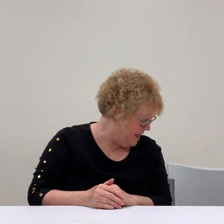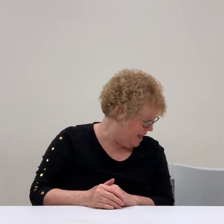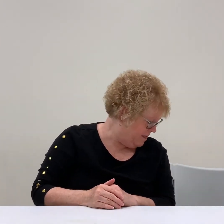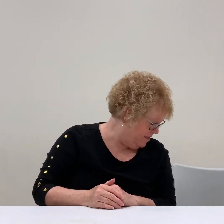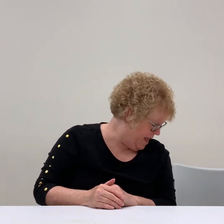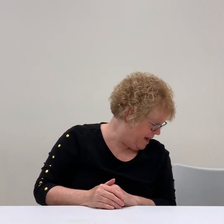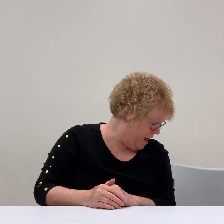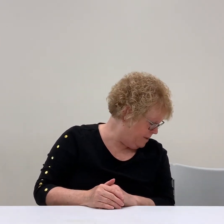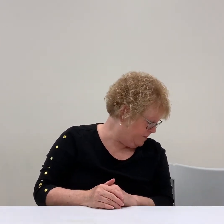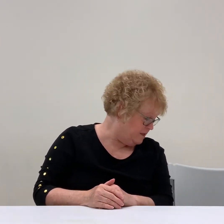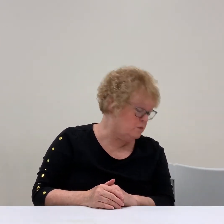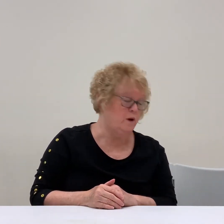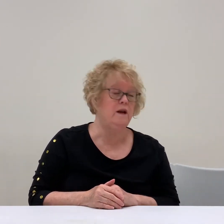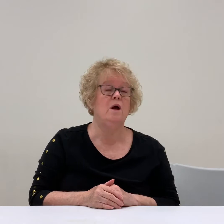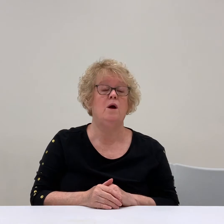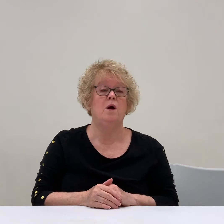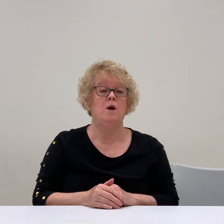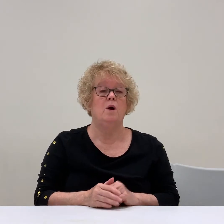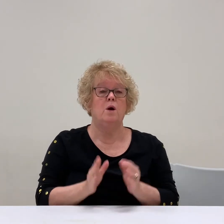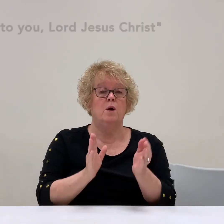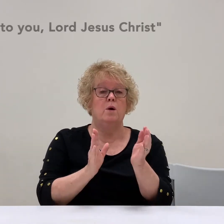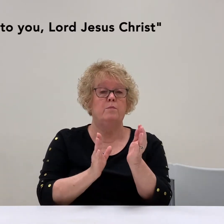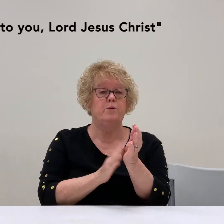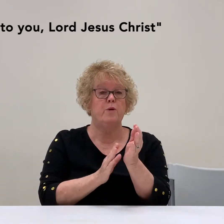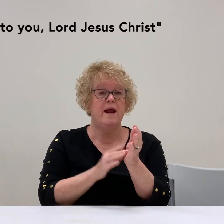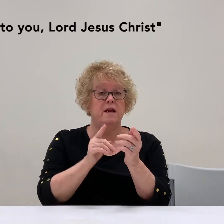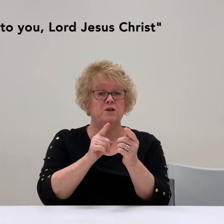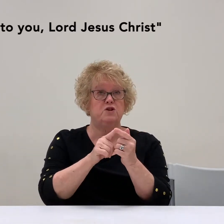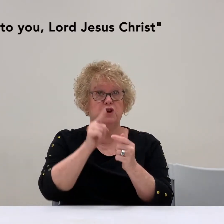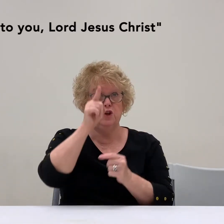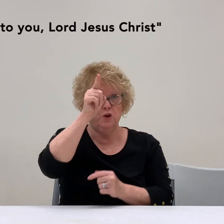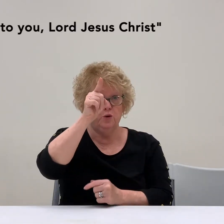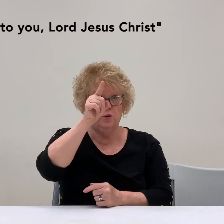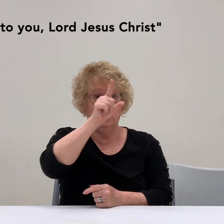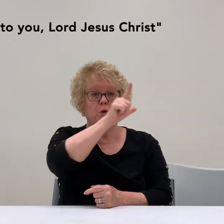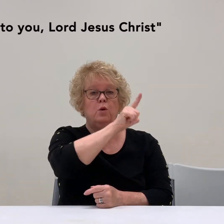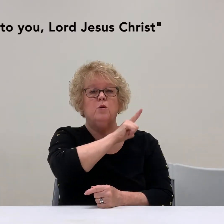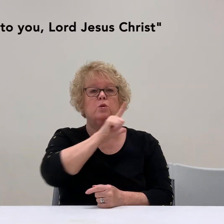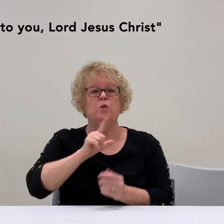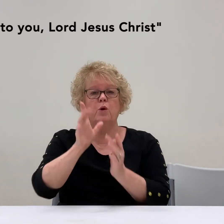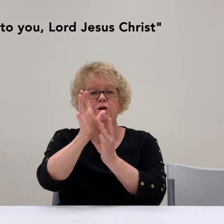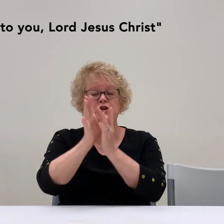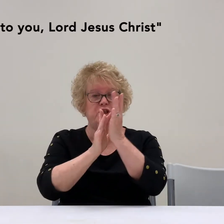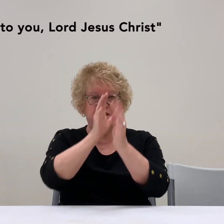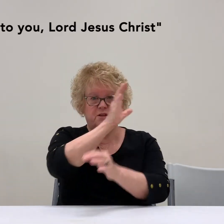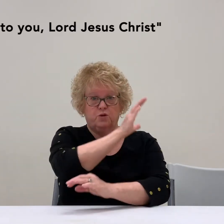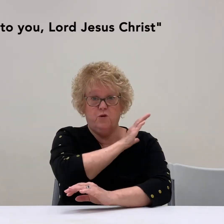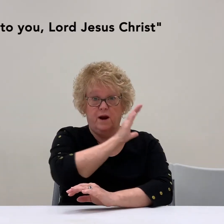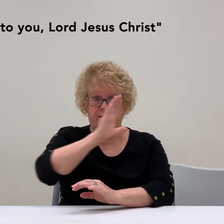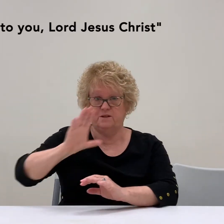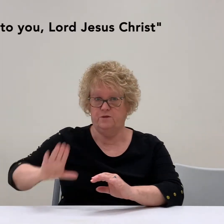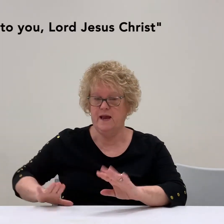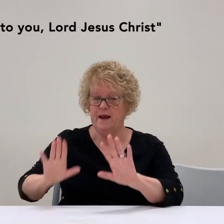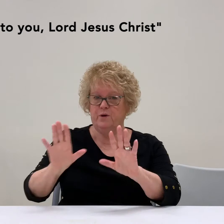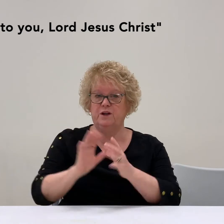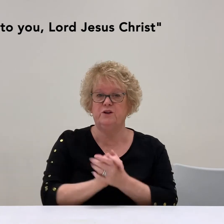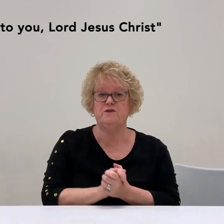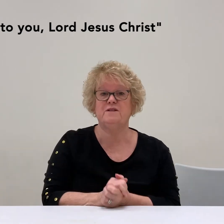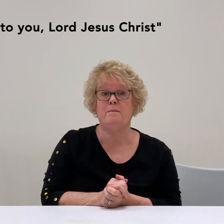Then how about this one? Praise to you, Lord Jesus Christ. Okay. We're going to learn some